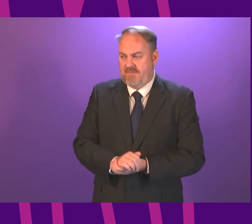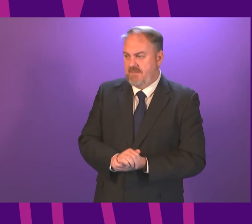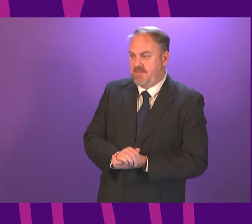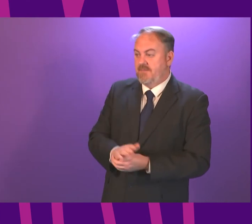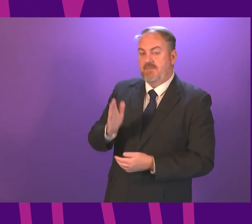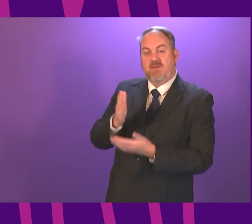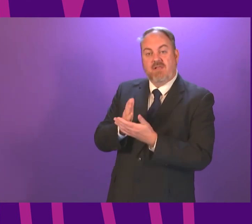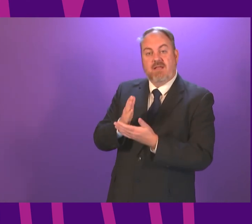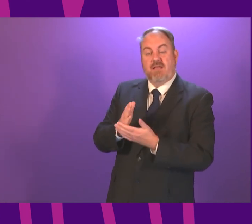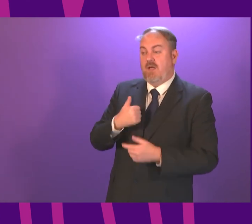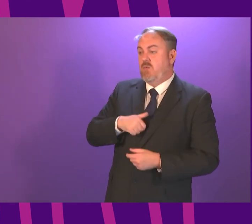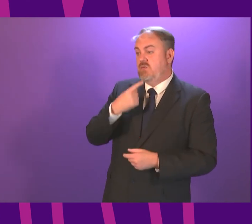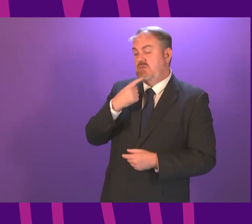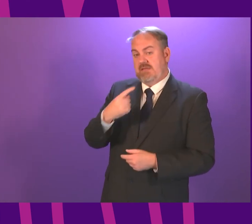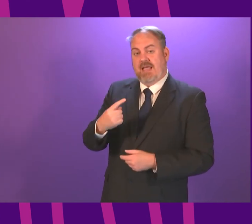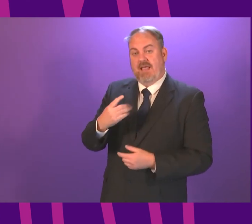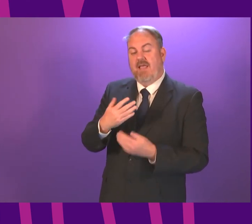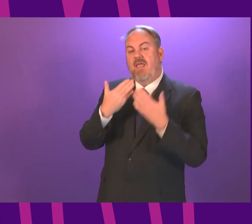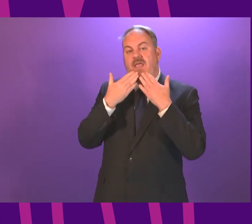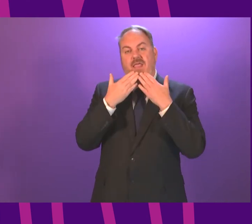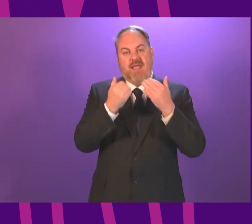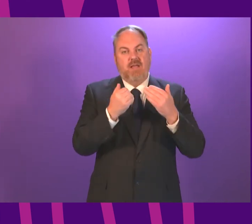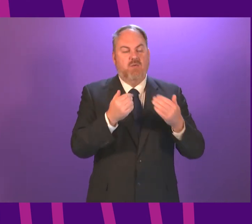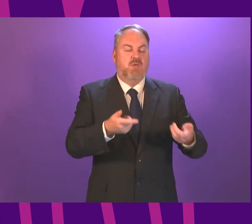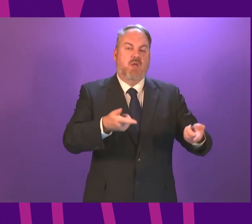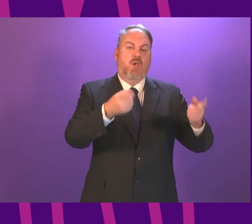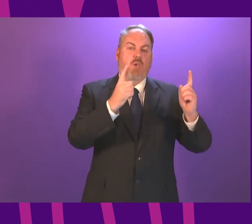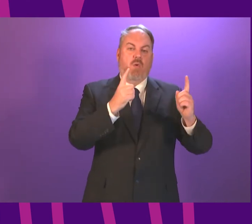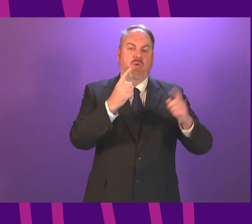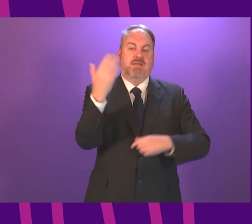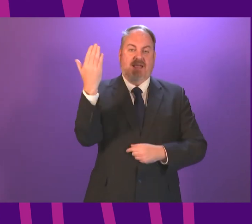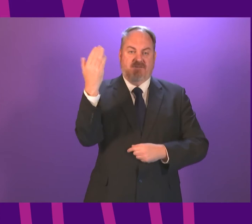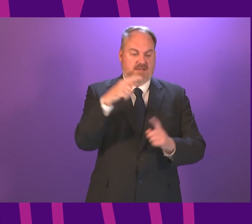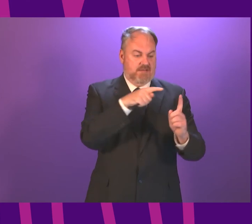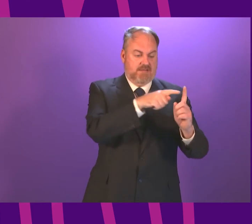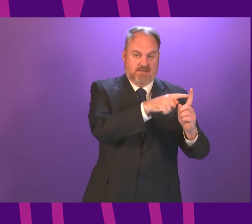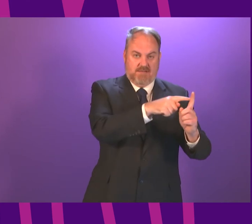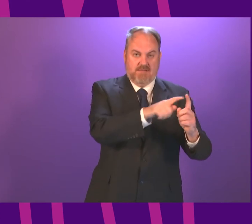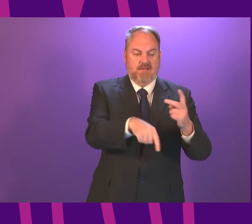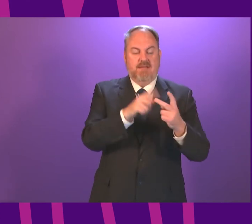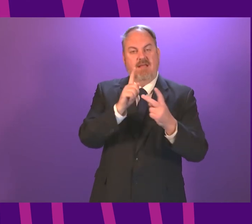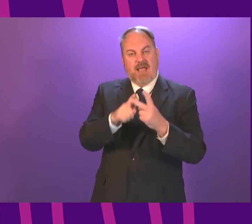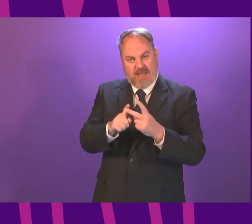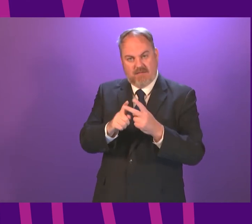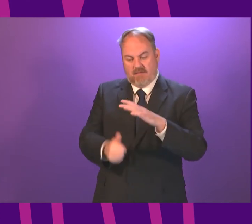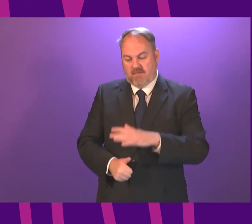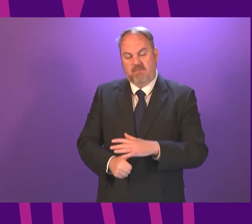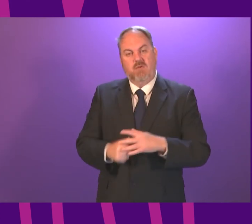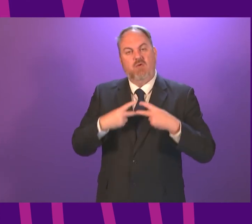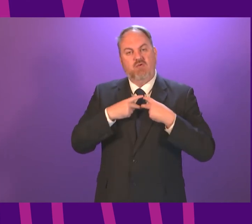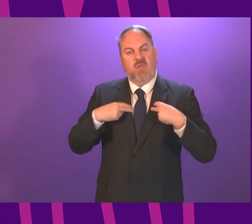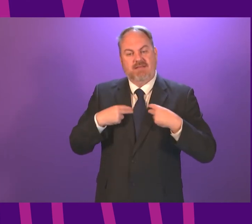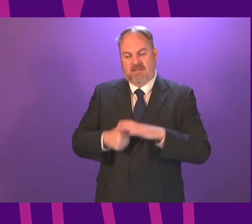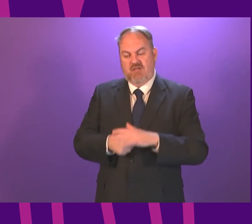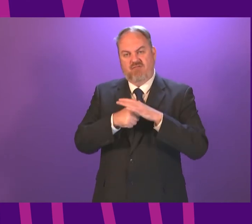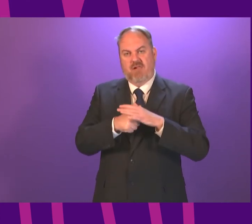record my deep gratitude to both the Lord Advocate and the Solicitor General for their extremely distinguished service over the